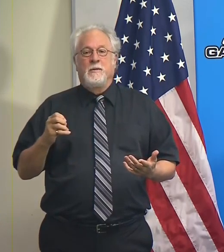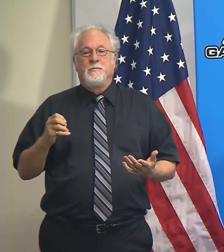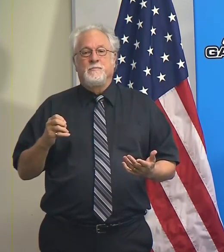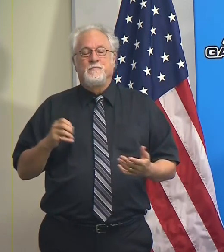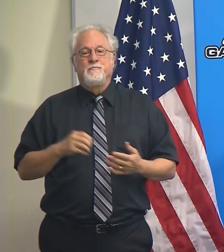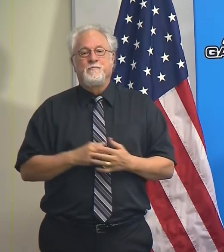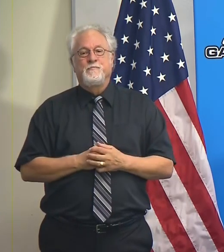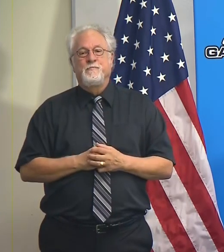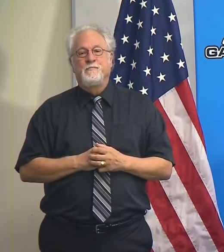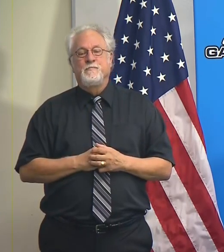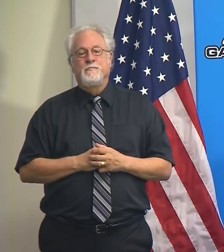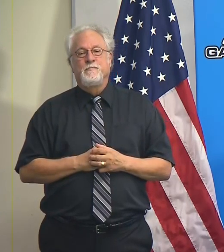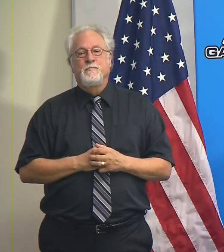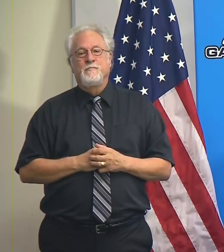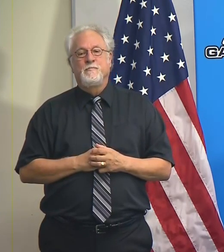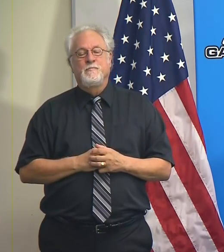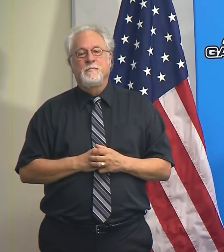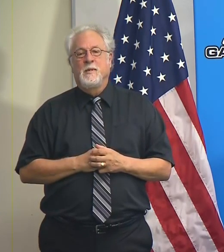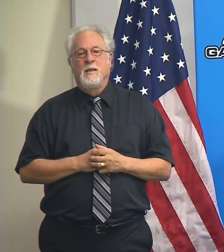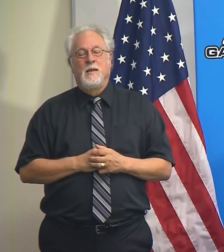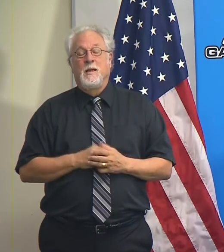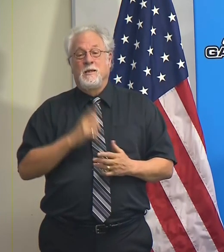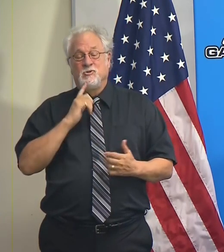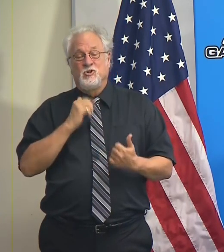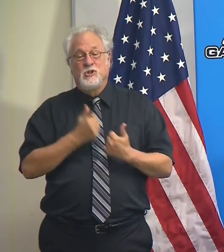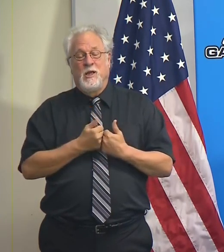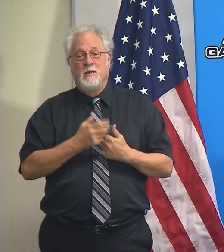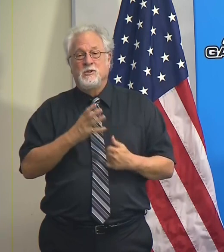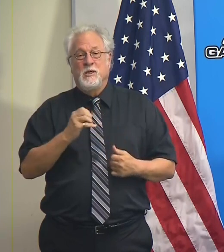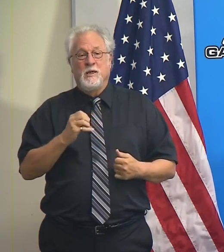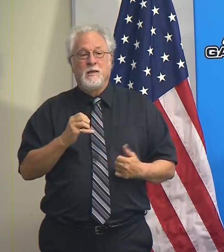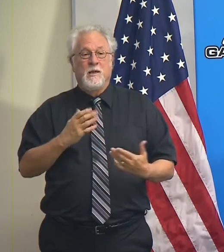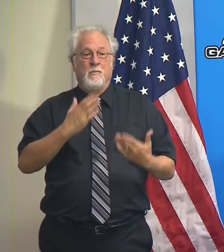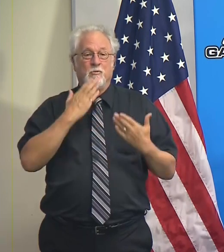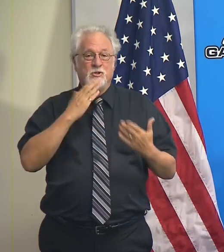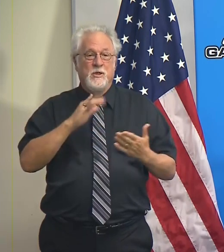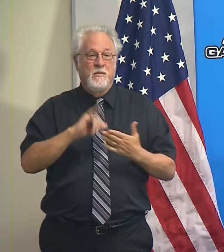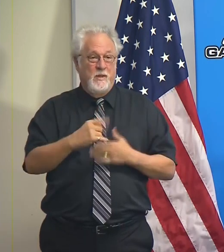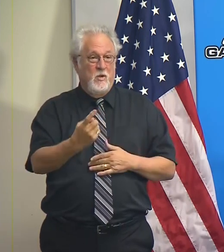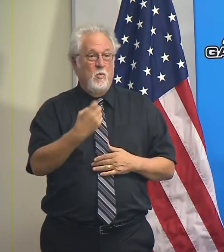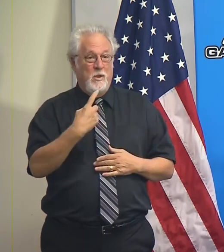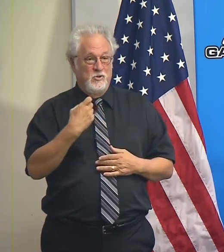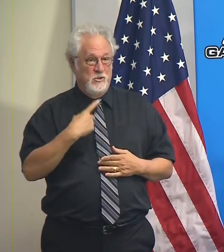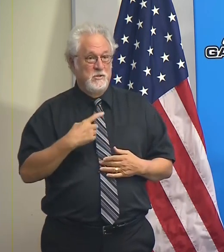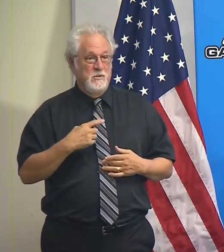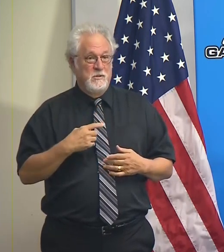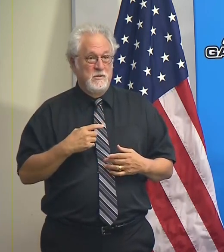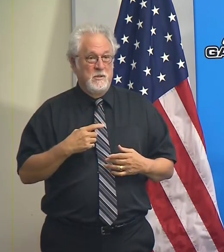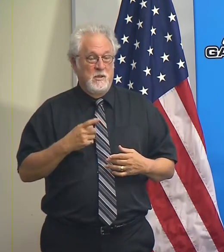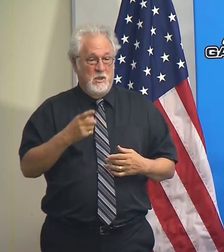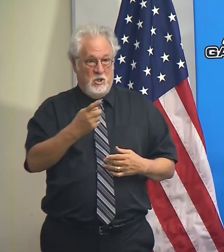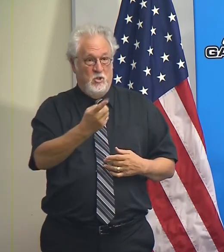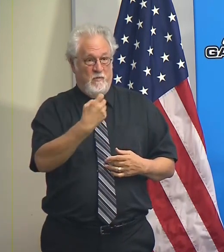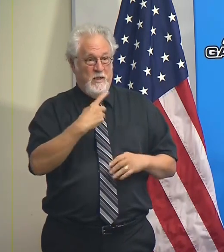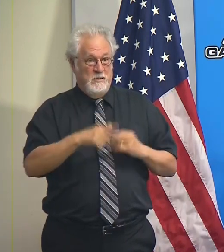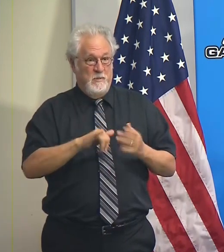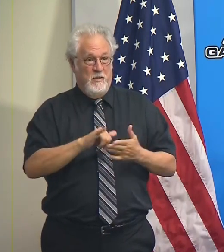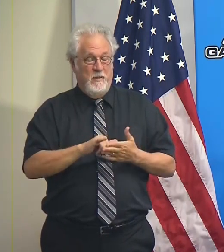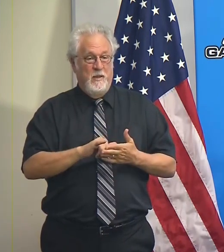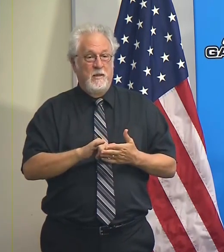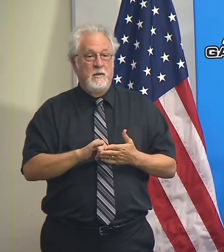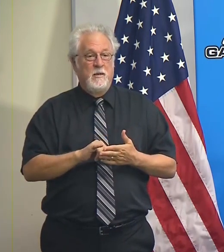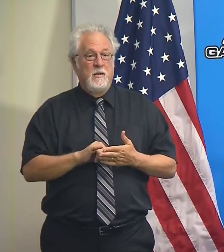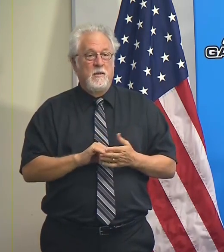it's, it's just it's just a real challenge. And I appreciate the questions, you know, that you've asked about this.